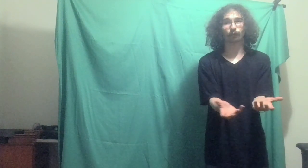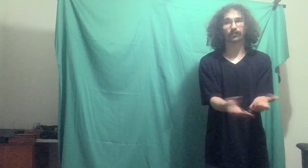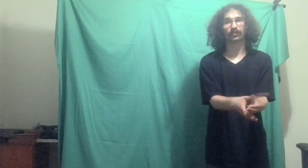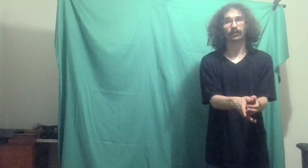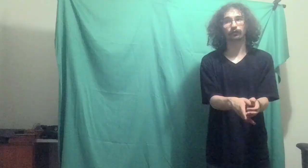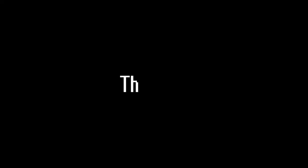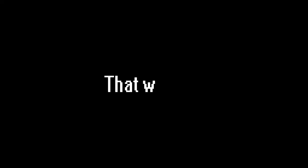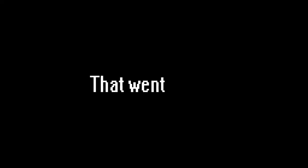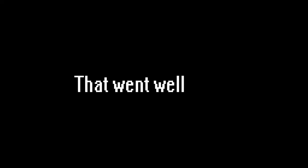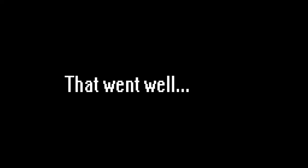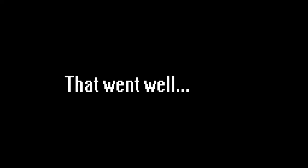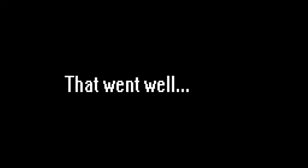channel.